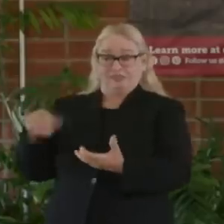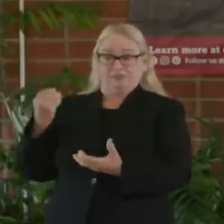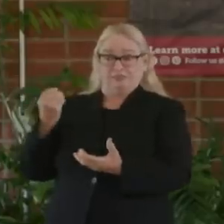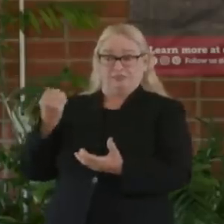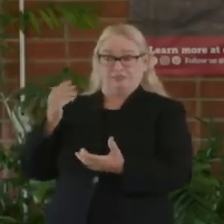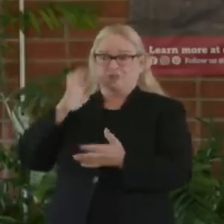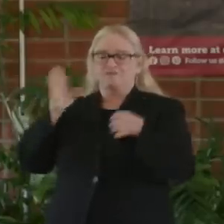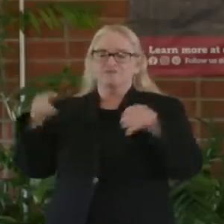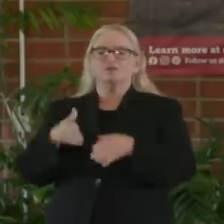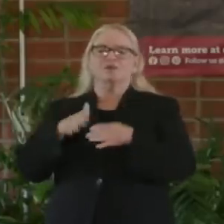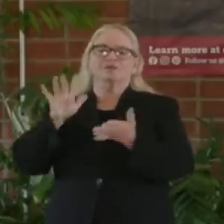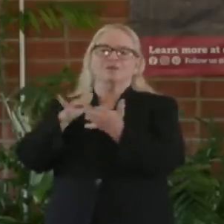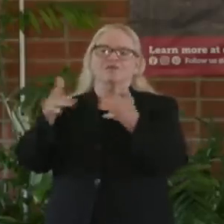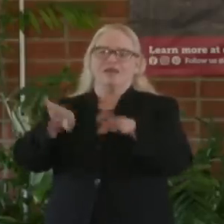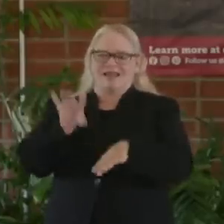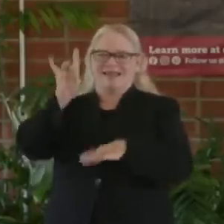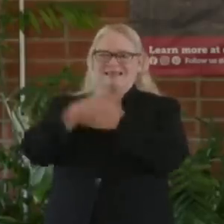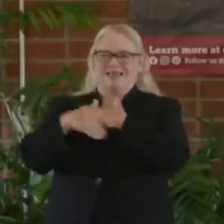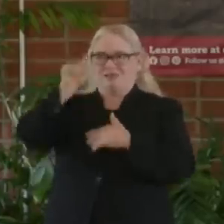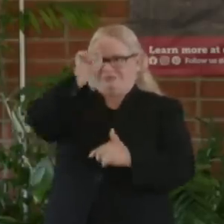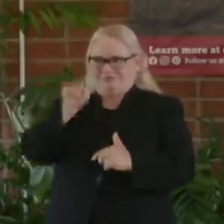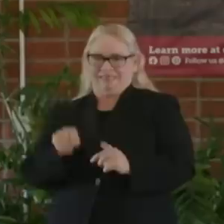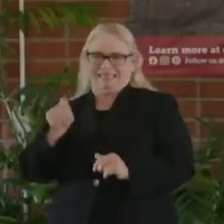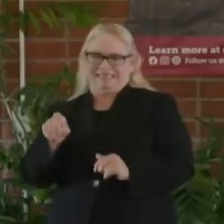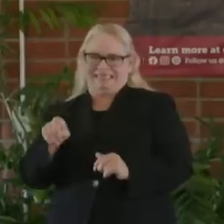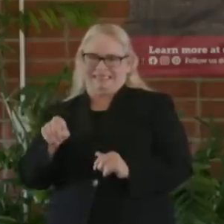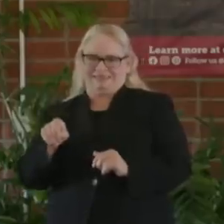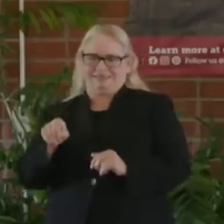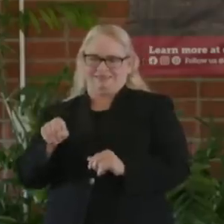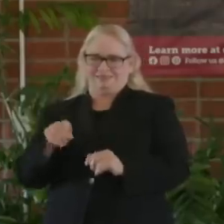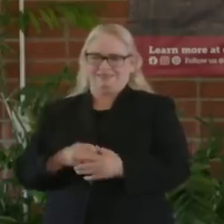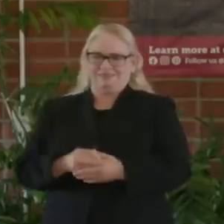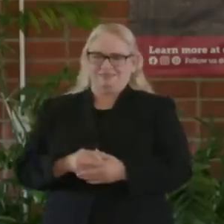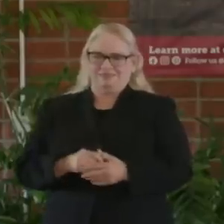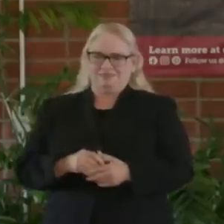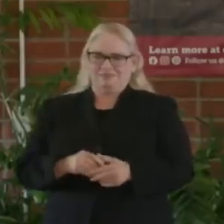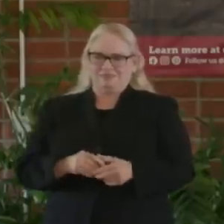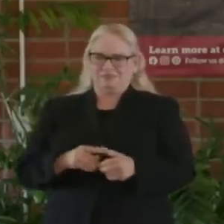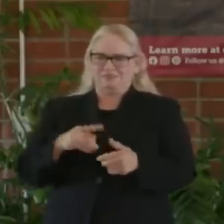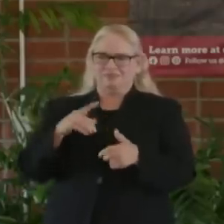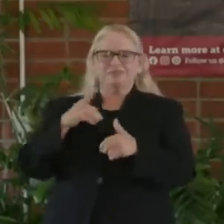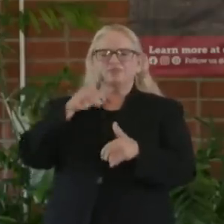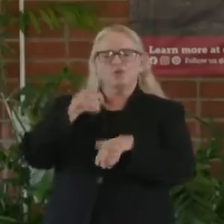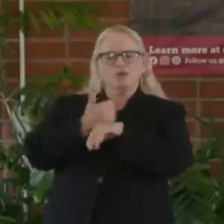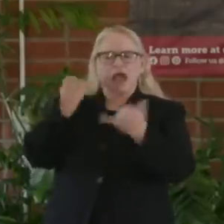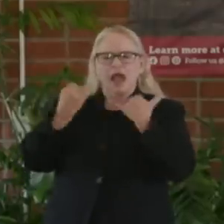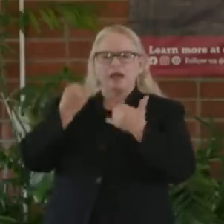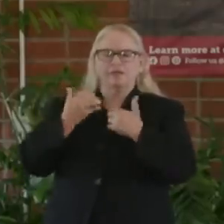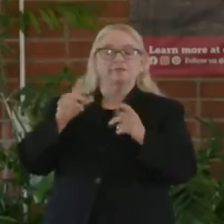into the eight counties to improve our isolation protocols, our quarantine protocols, our testing protocols,